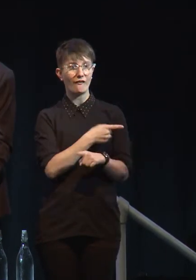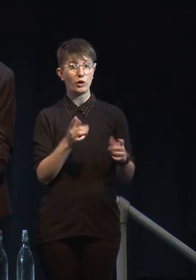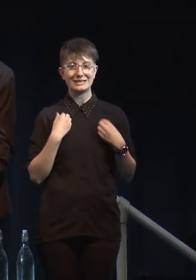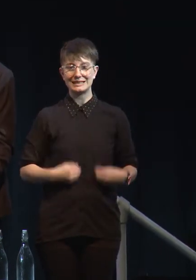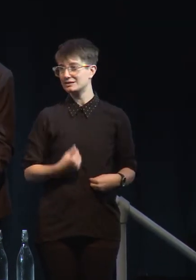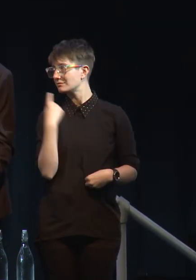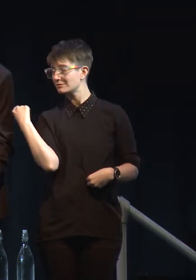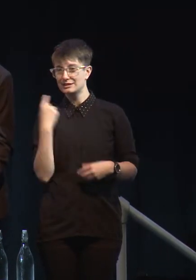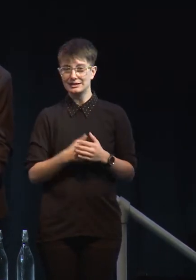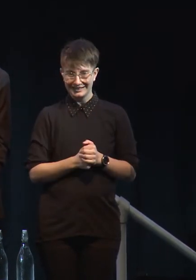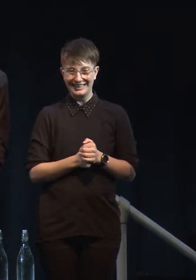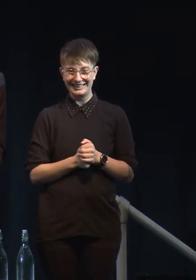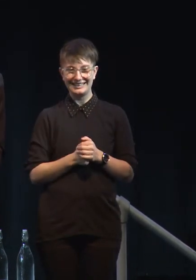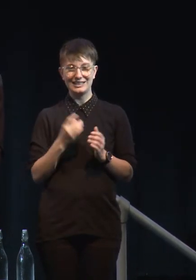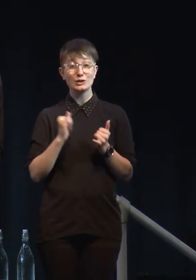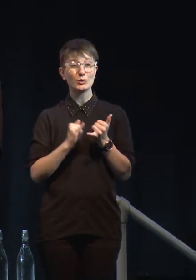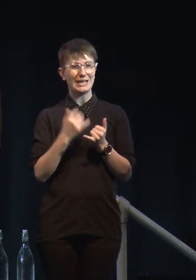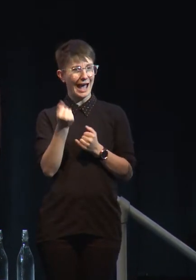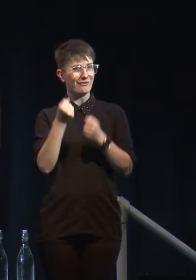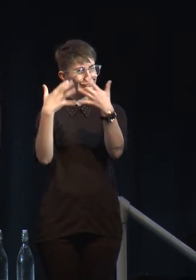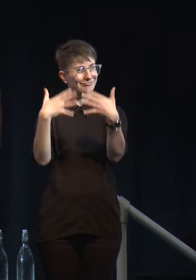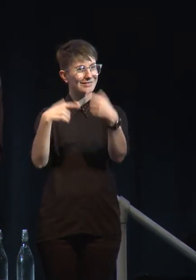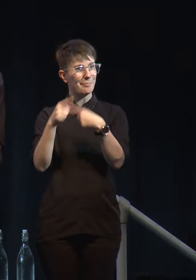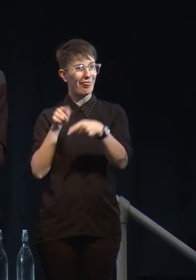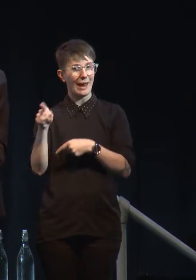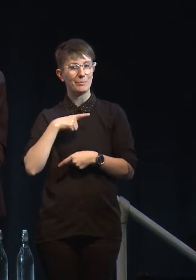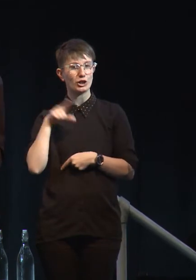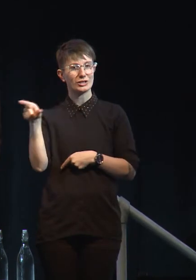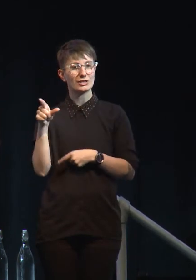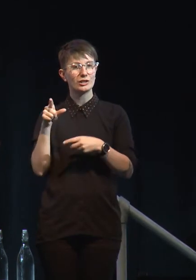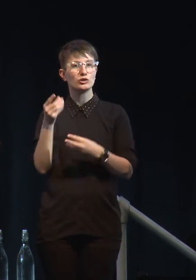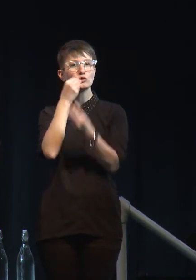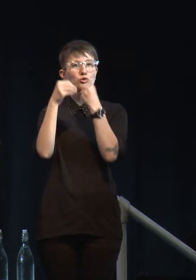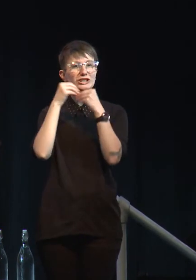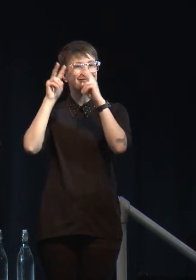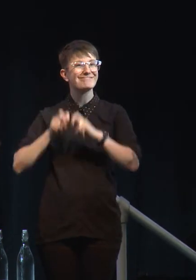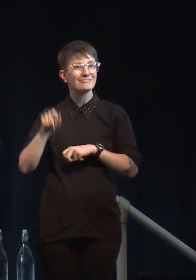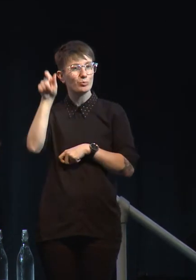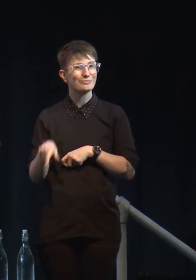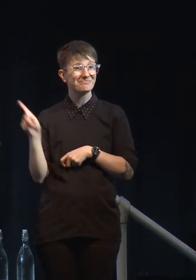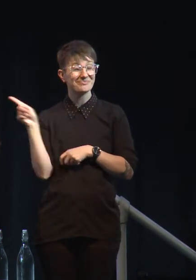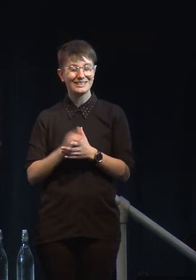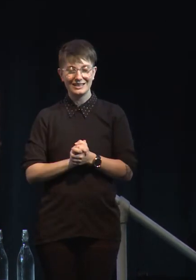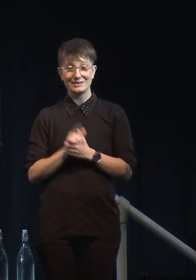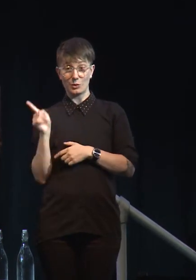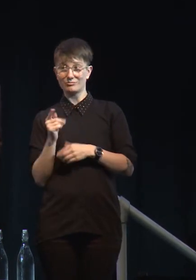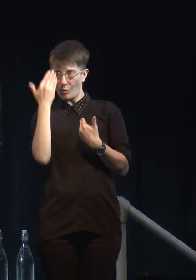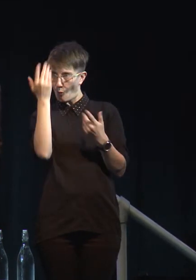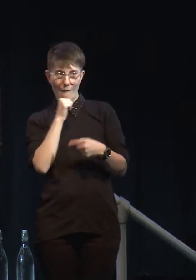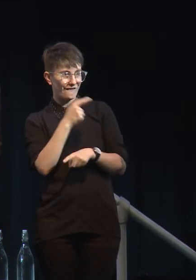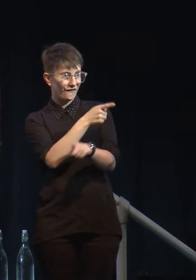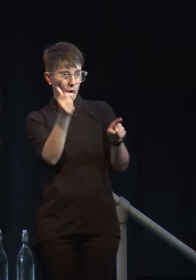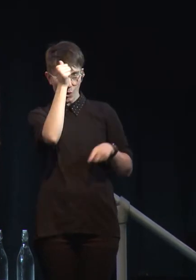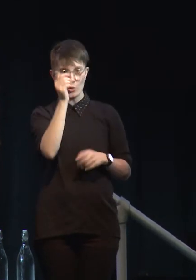nutritionist, among many other things. So I don't know if you all know, but New Zealand is number five